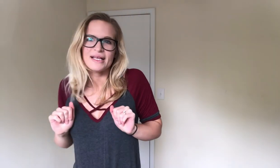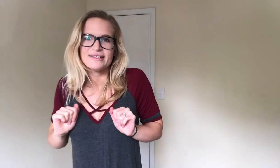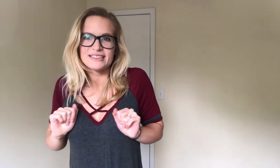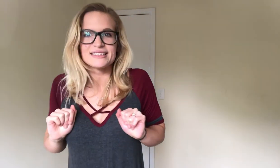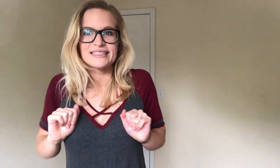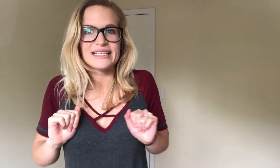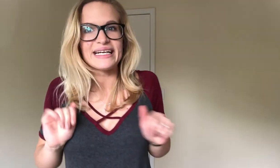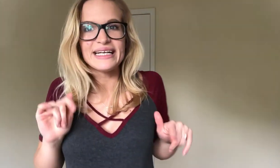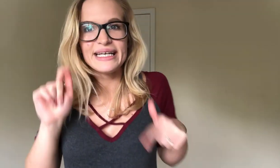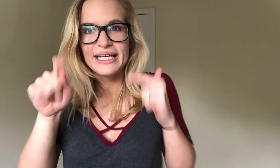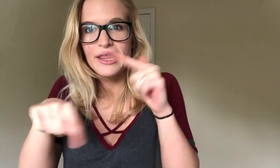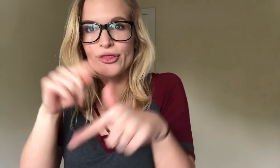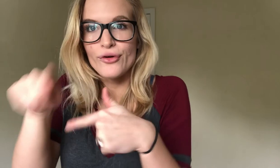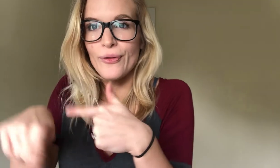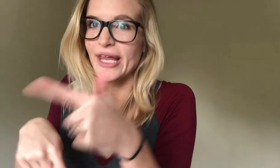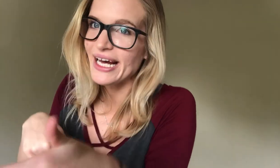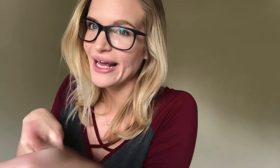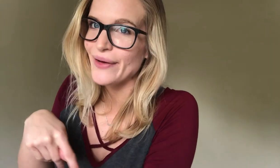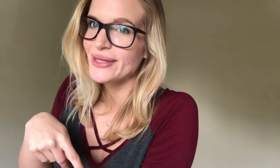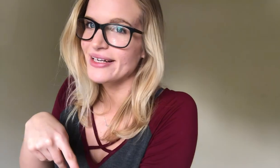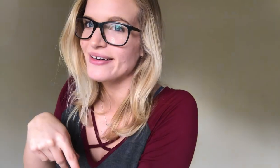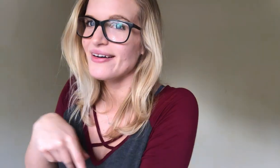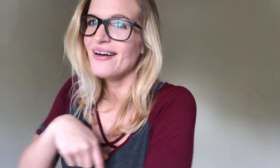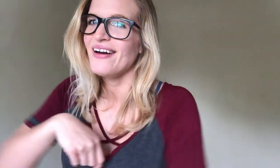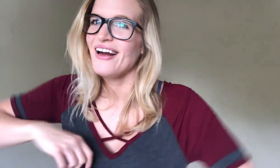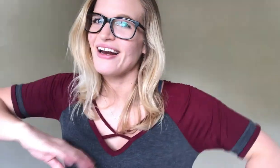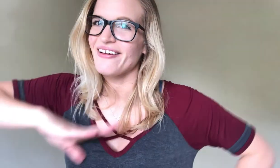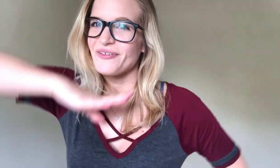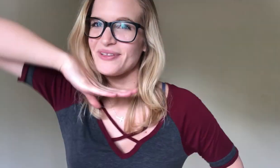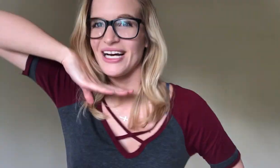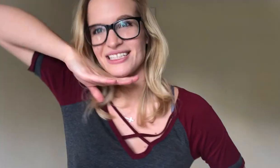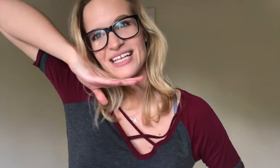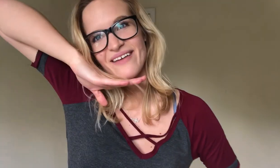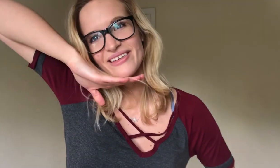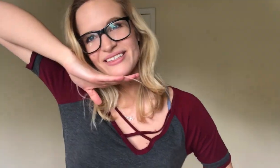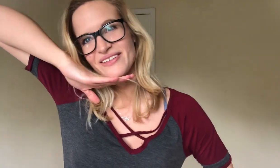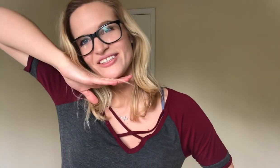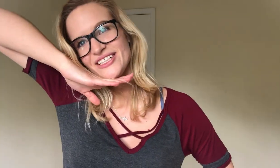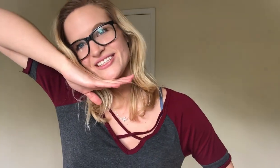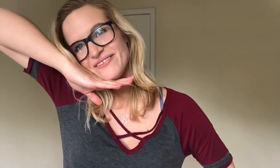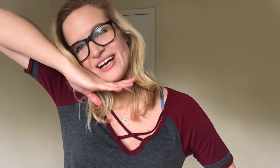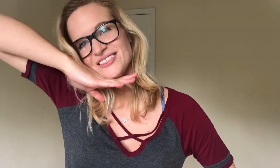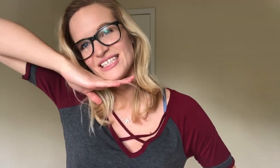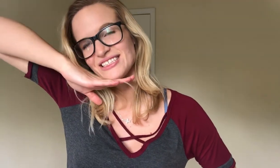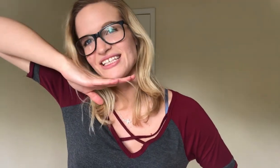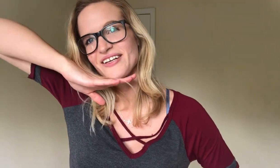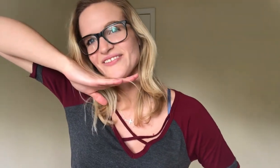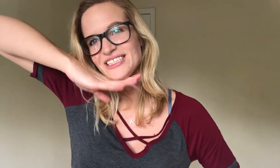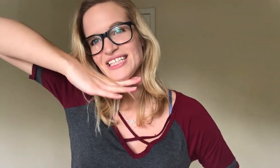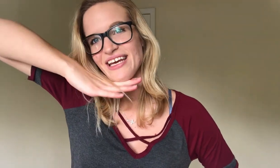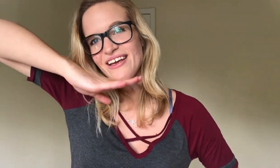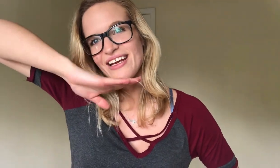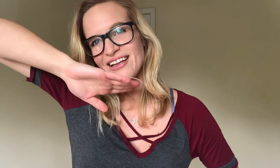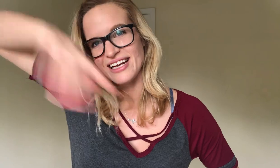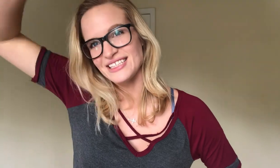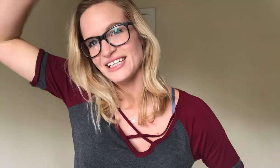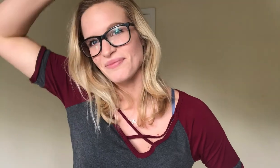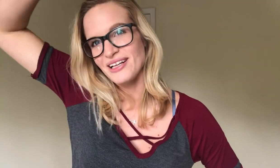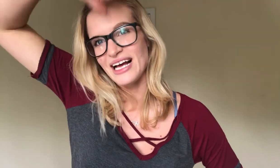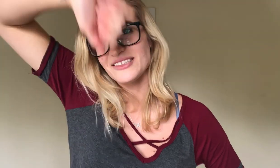Just thought I'd throw that out there. And I hope you guys have a very good Valentine's Day on Wednesday. Like I said in my last